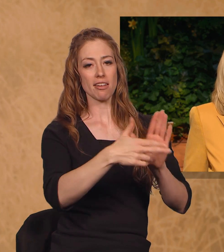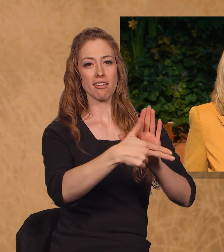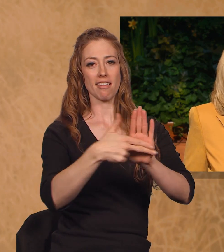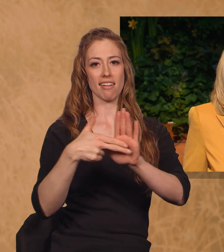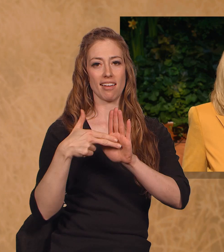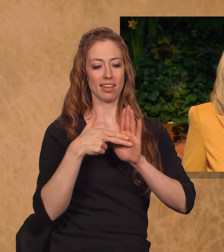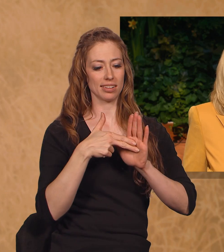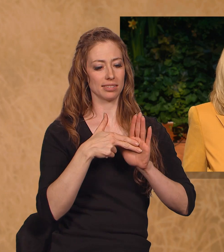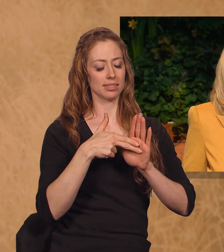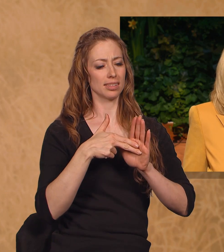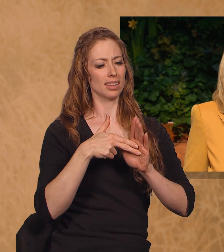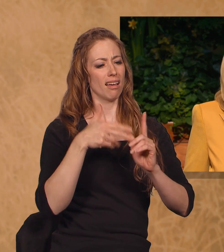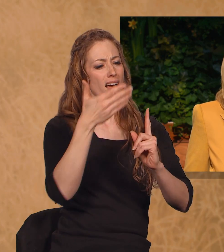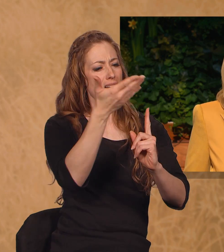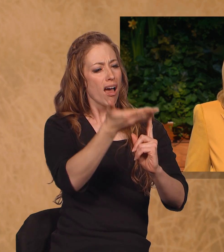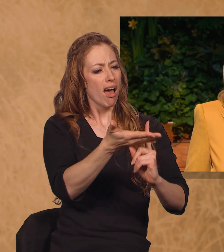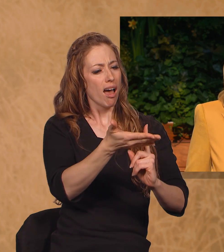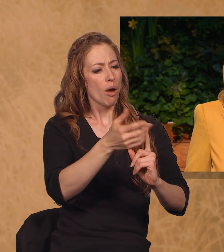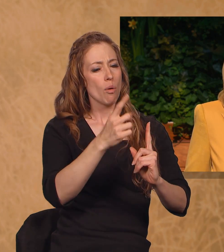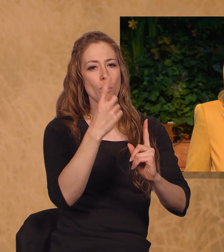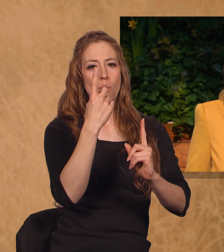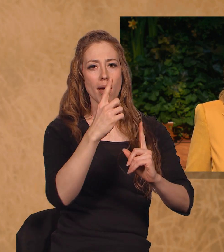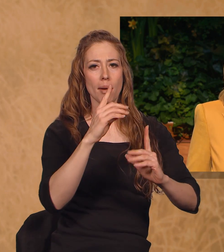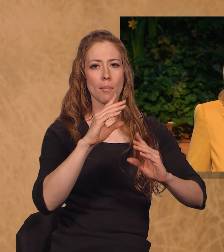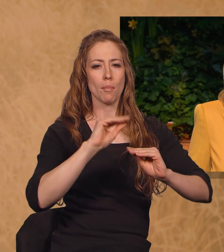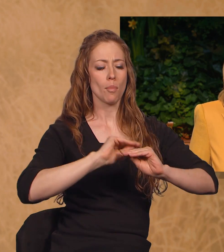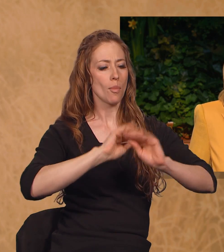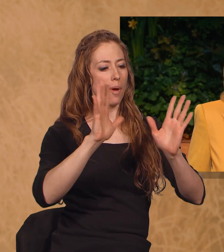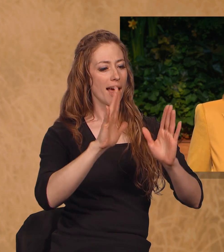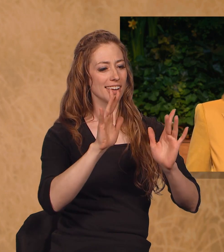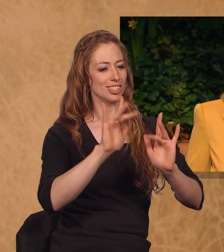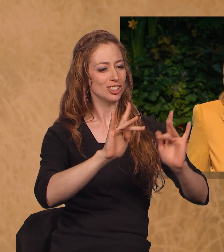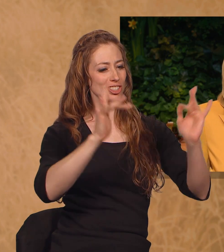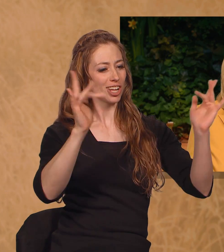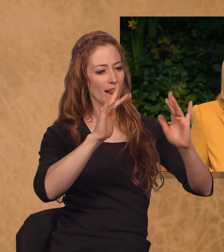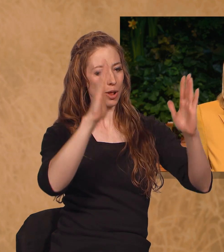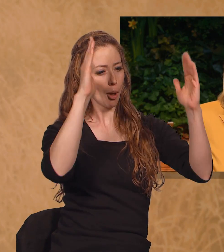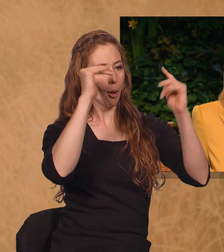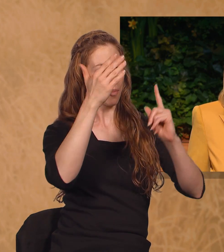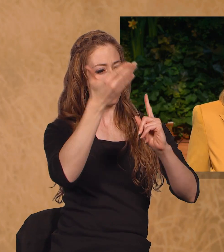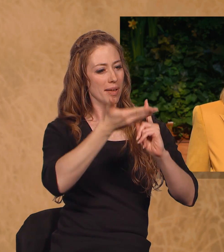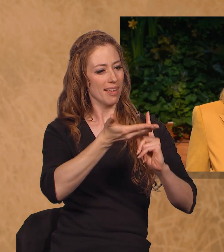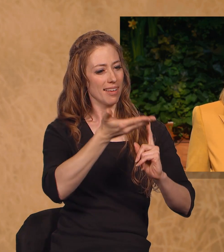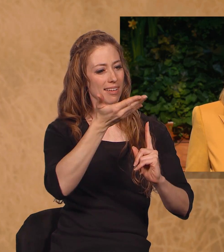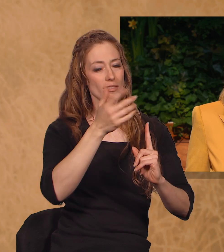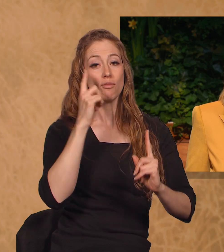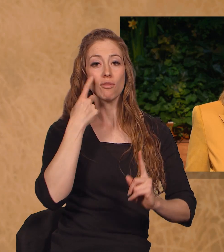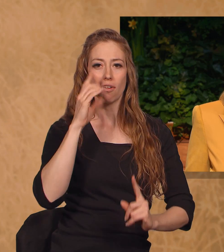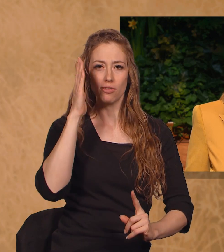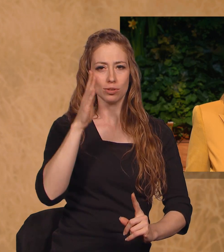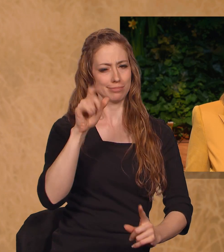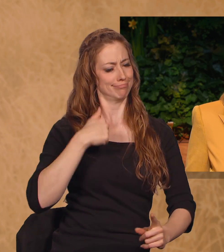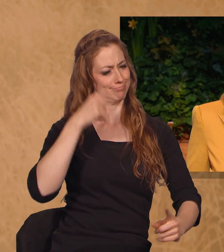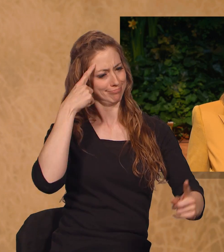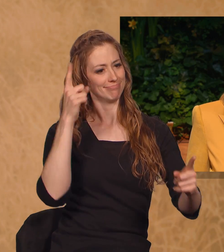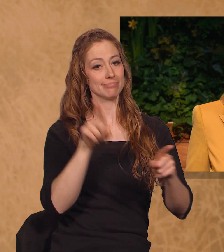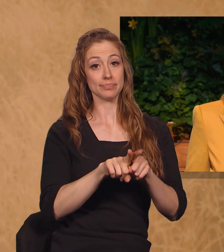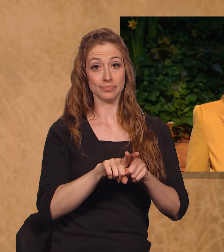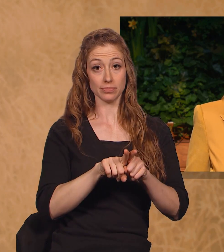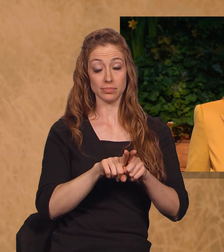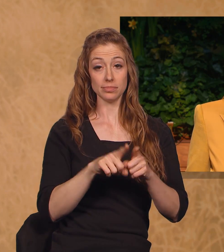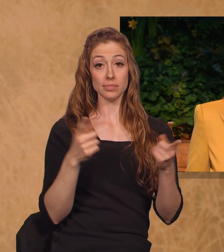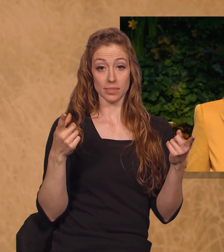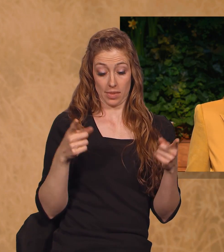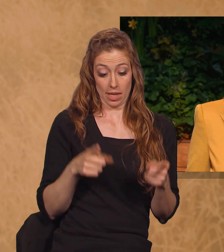you the one bright, shining hope of the future. And I agree. In a very challenging